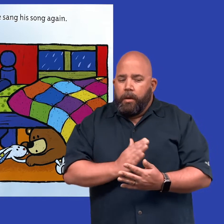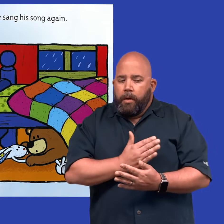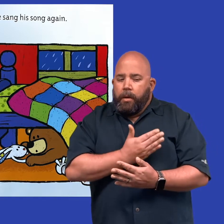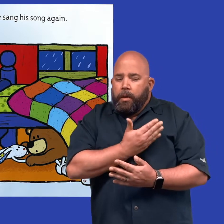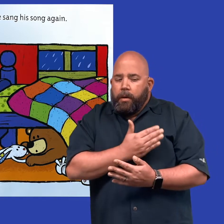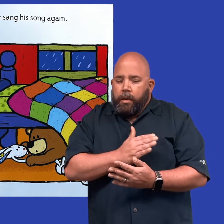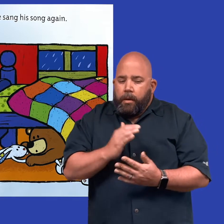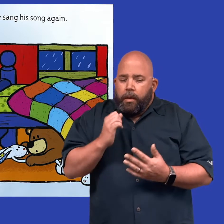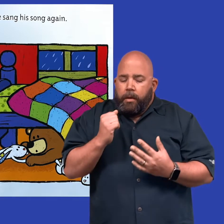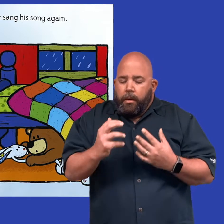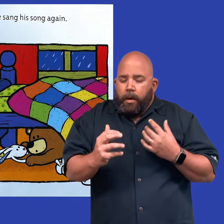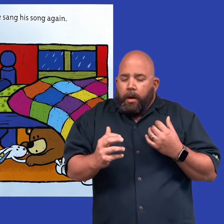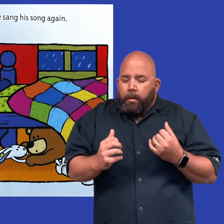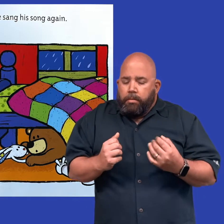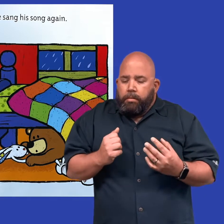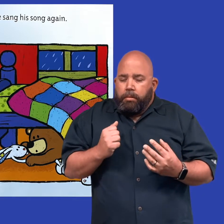He sang his song again.